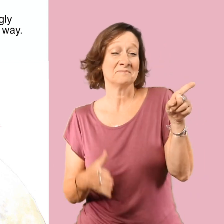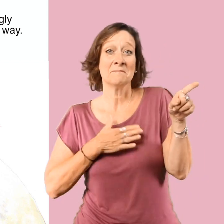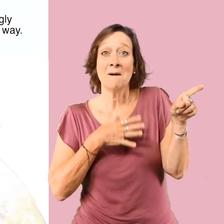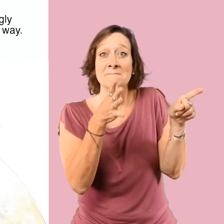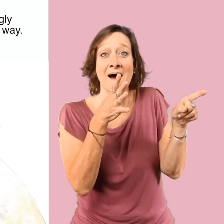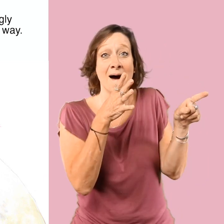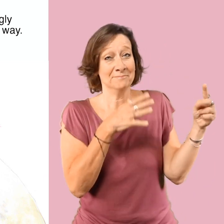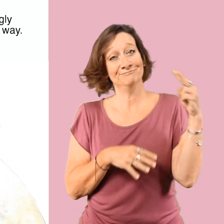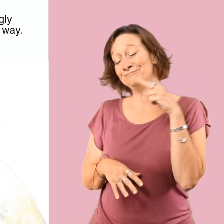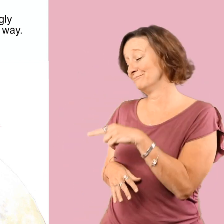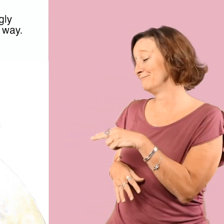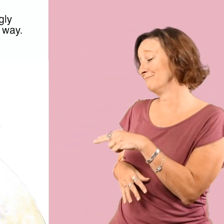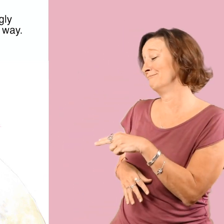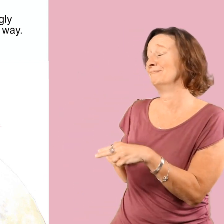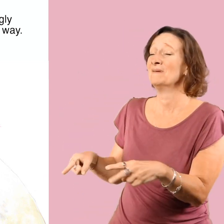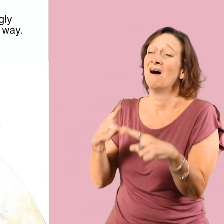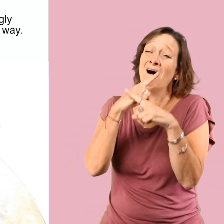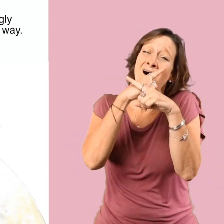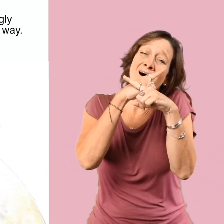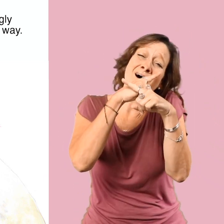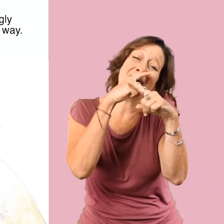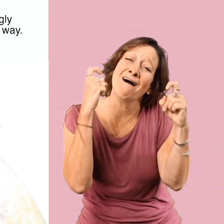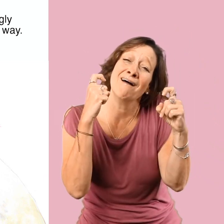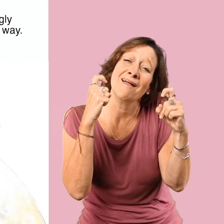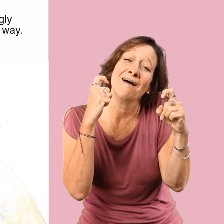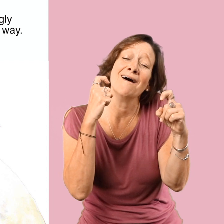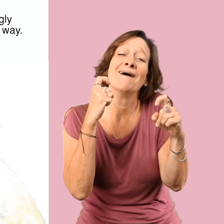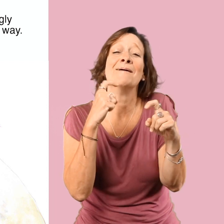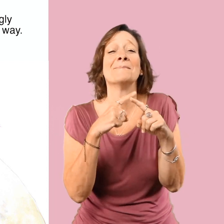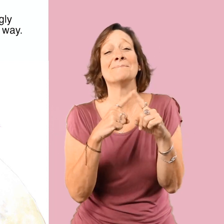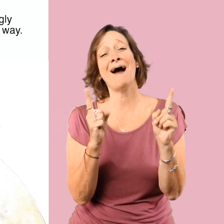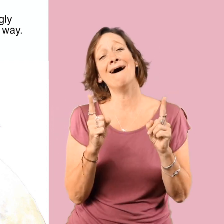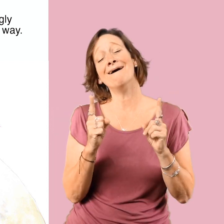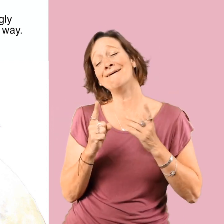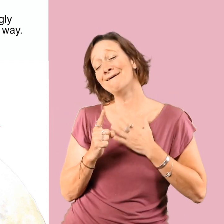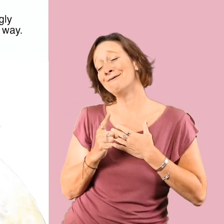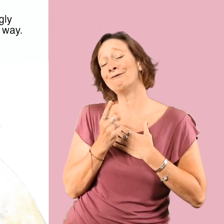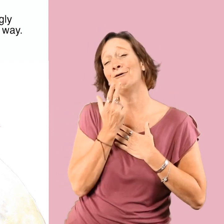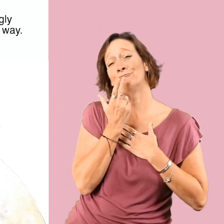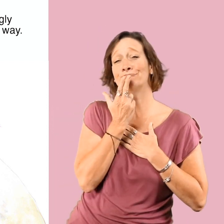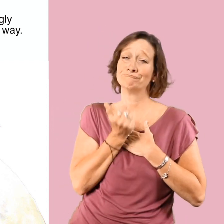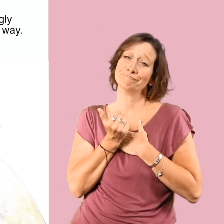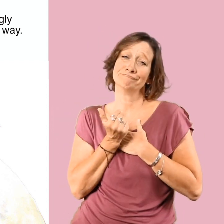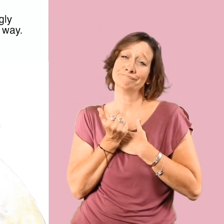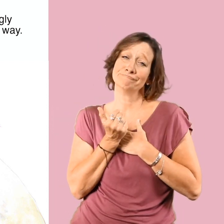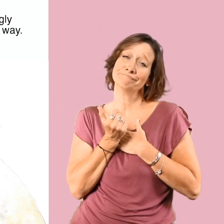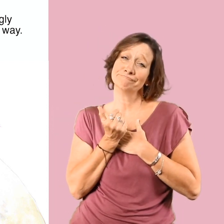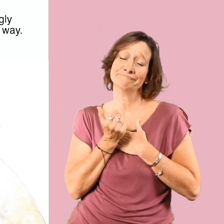My mom thinks she's ugly, too, but in a cute sort of way.